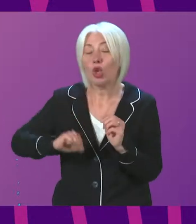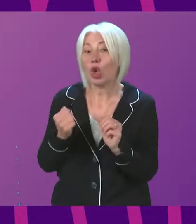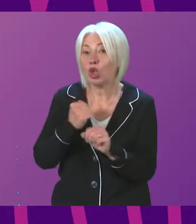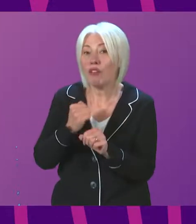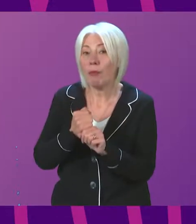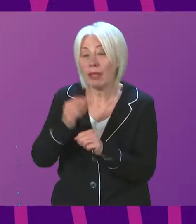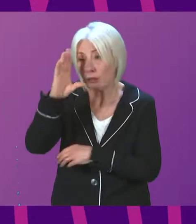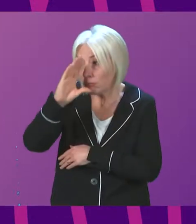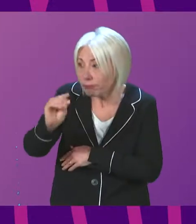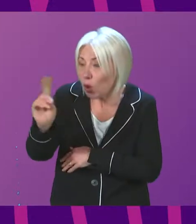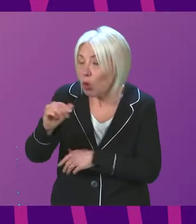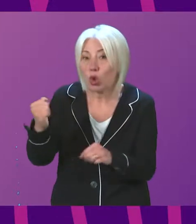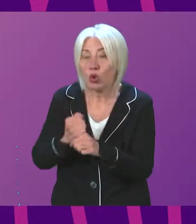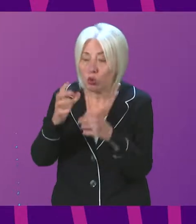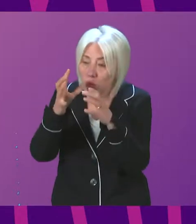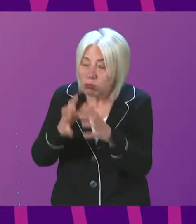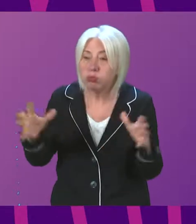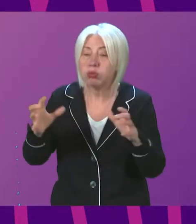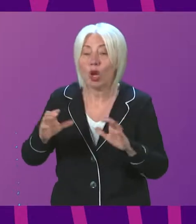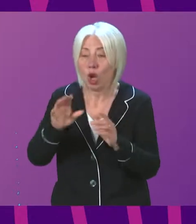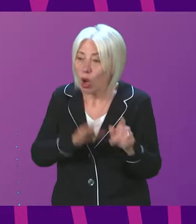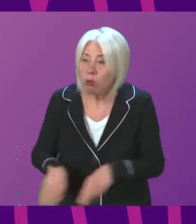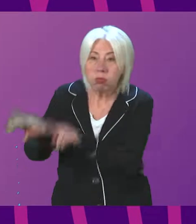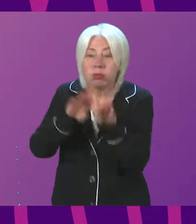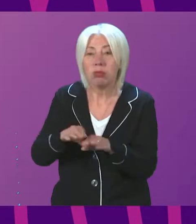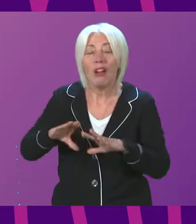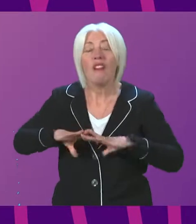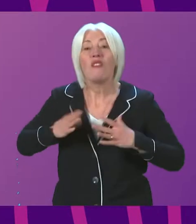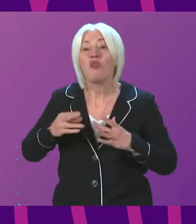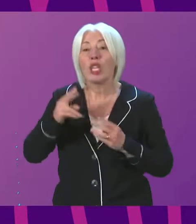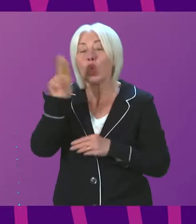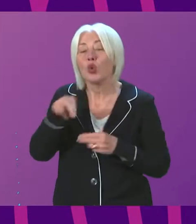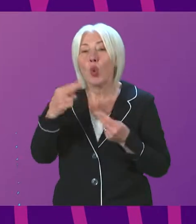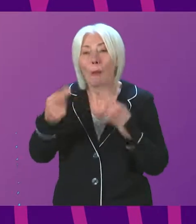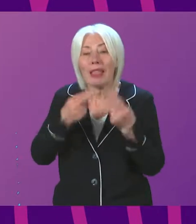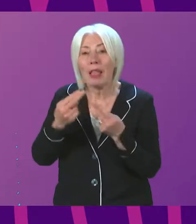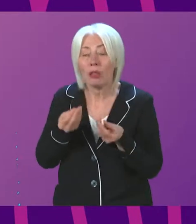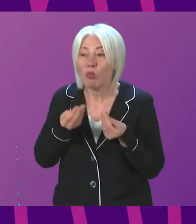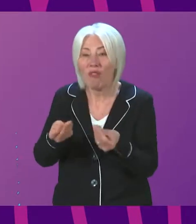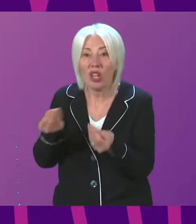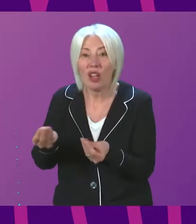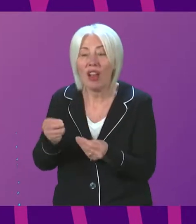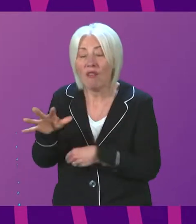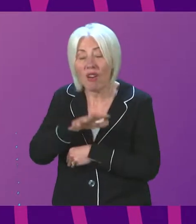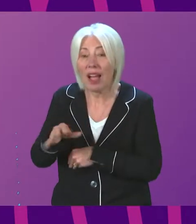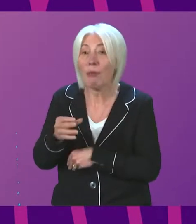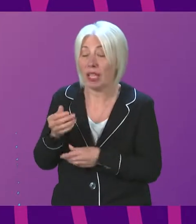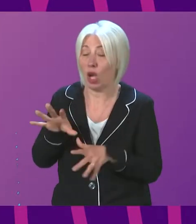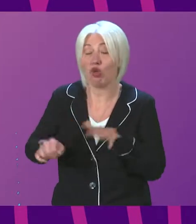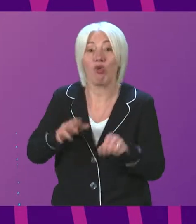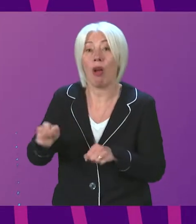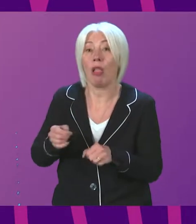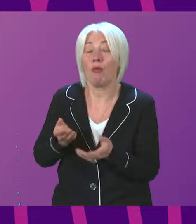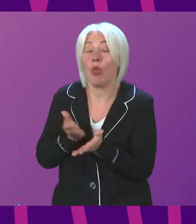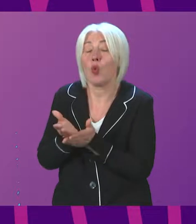on its plans to expand universal free school meal provision in order to support families struggling with the cost of living crisis